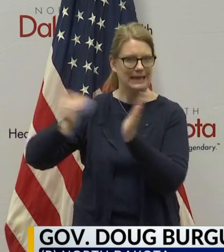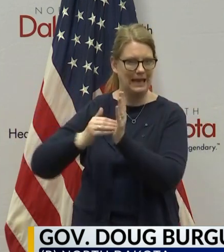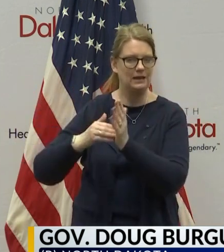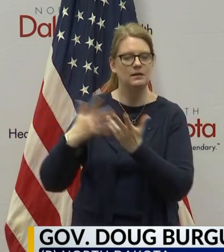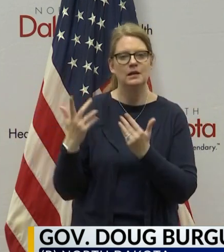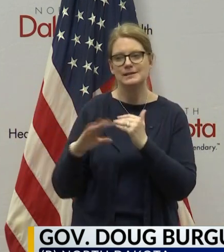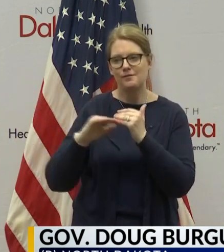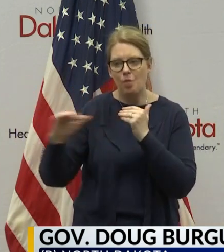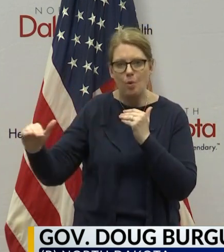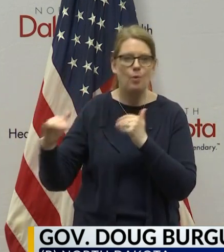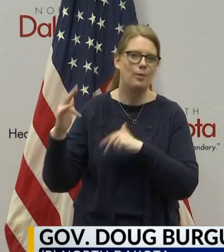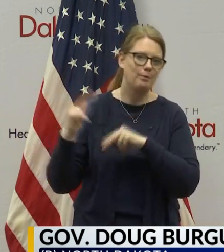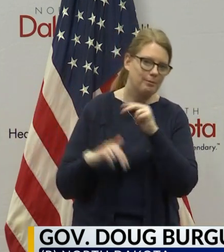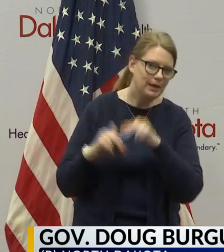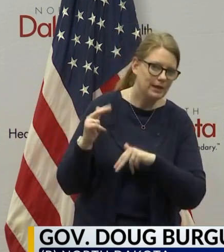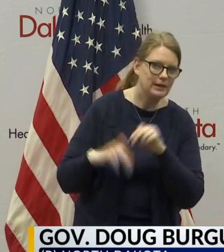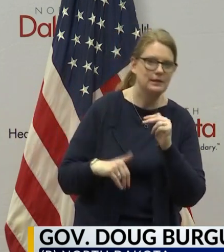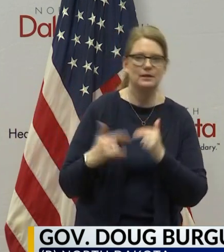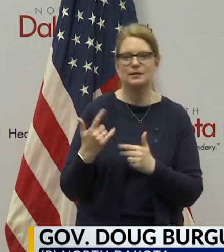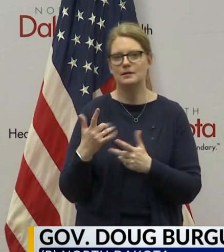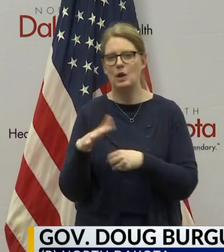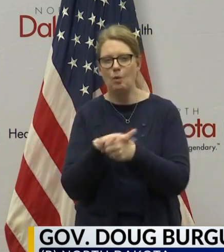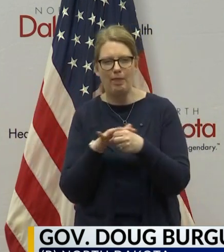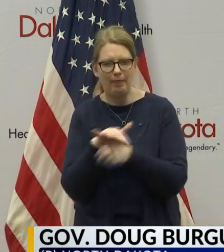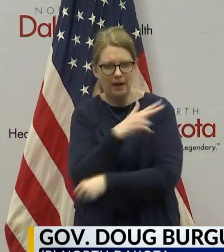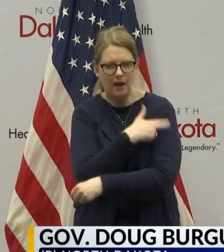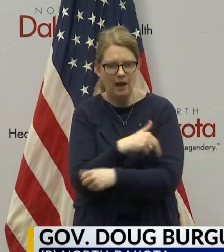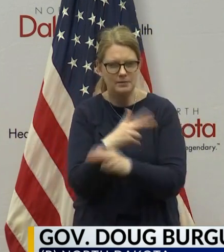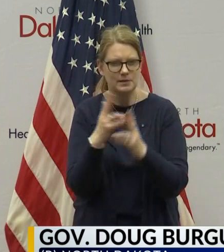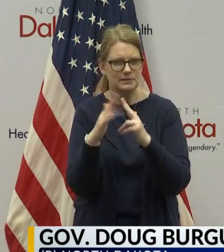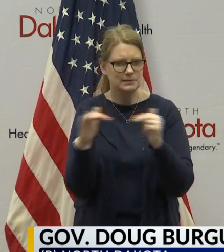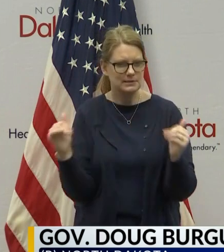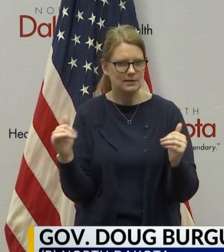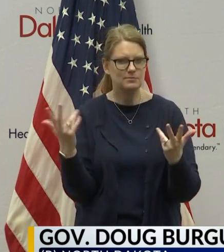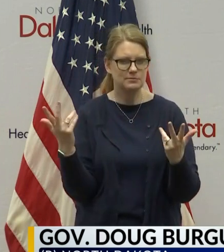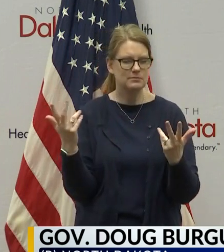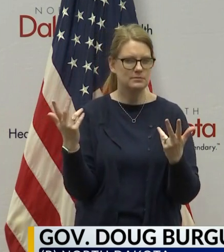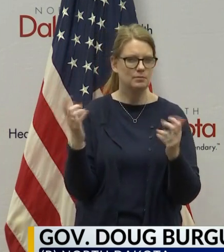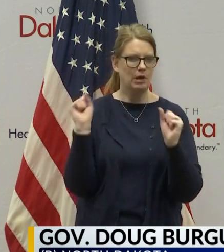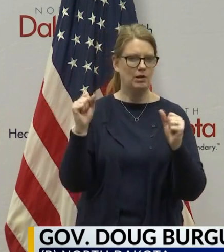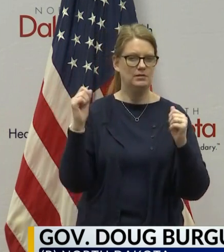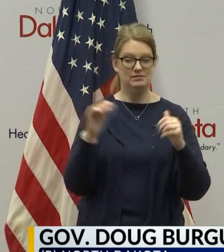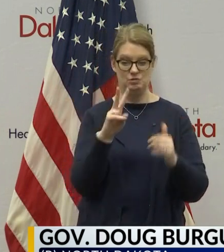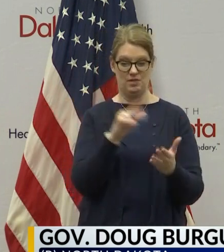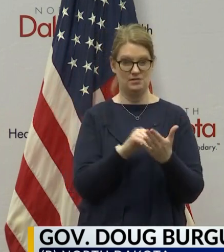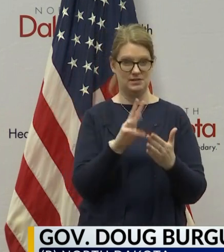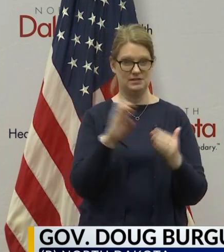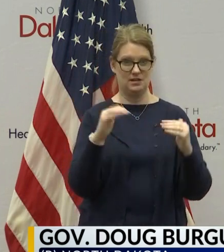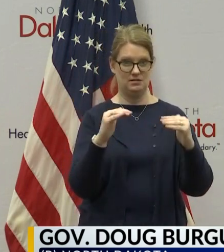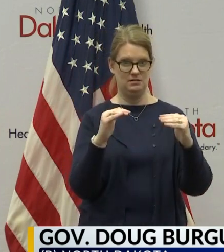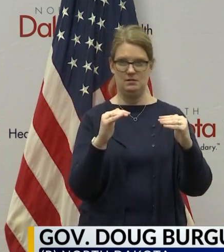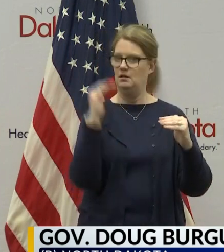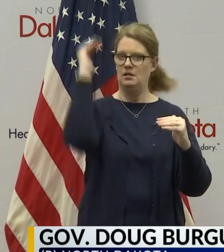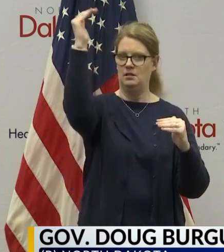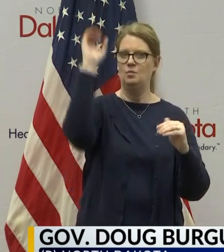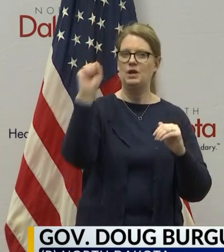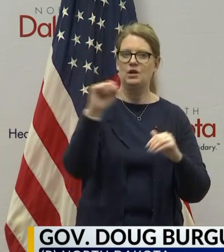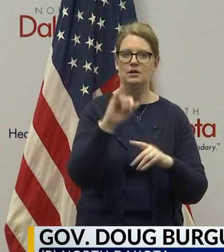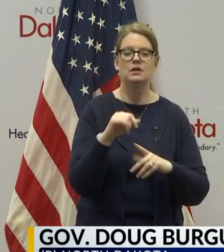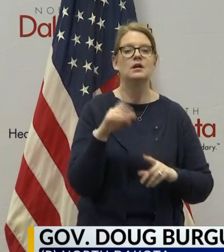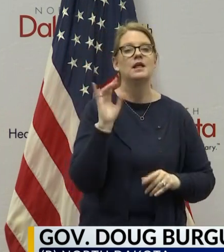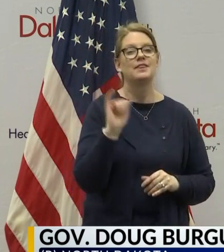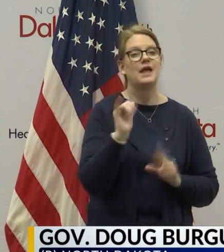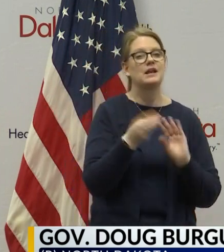whether it's a floor, whether it's a building in a hospital system, but we could get substantially higher than that. That number does not include